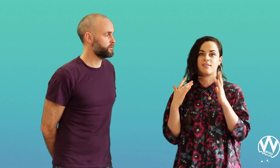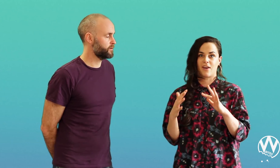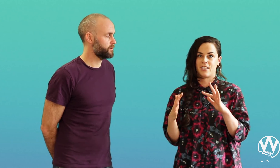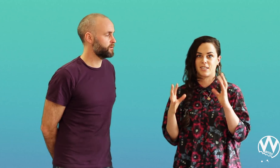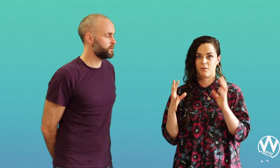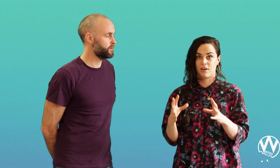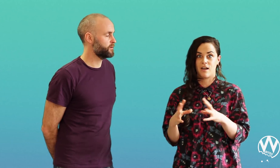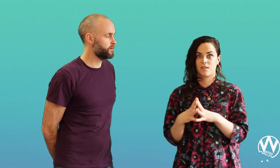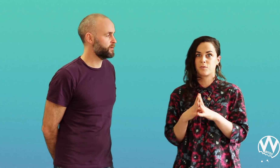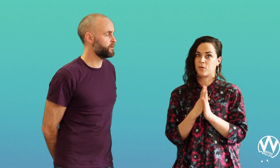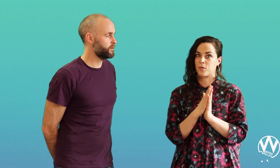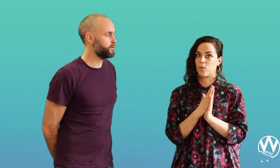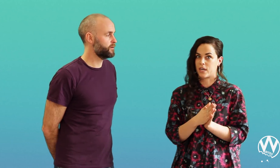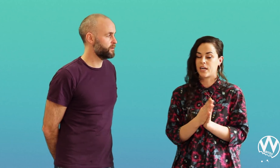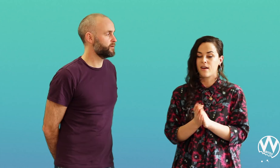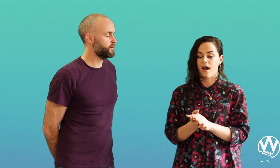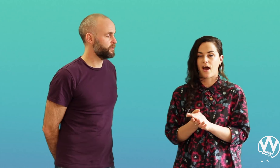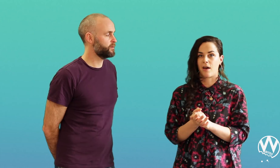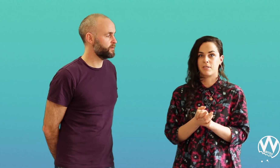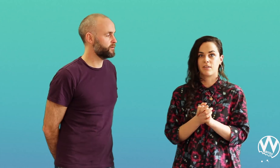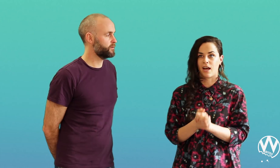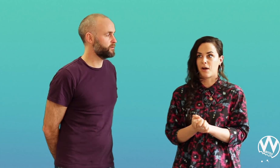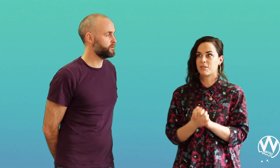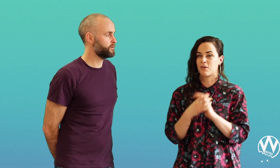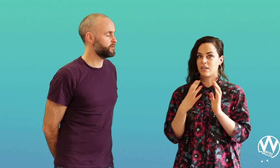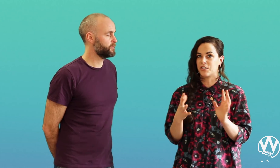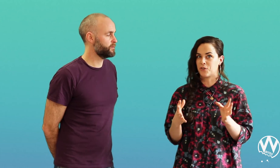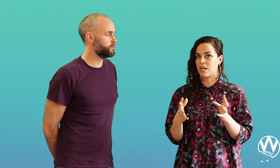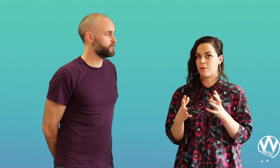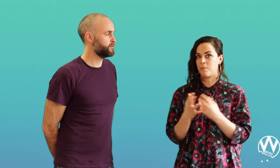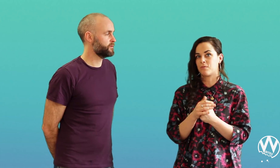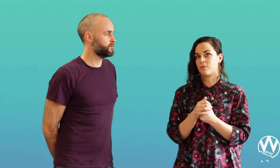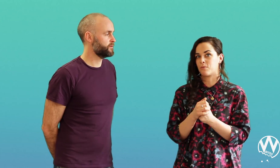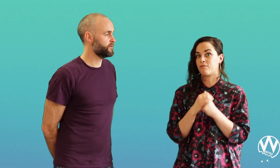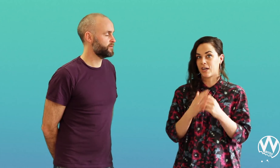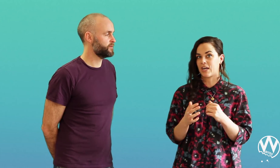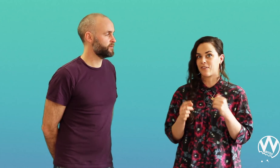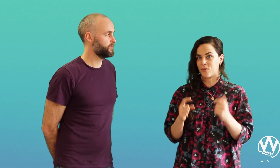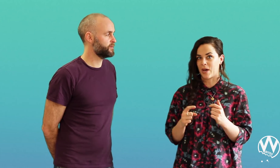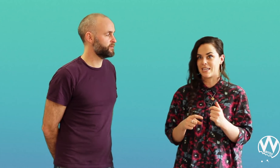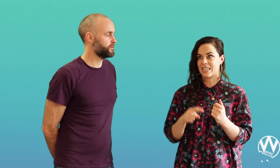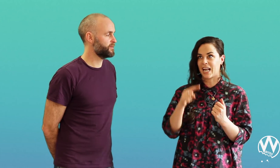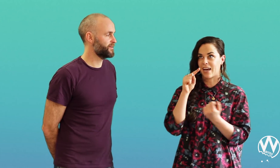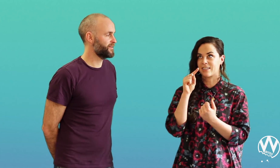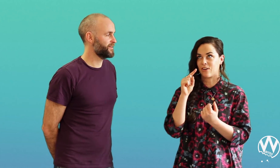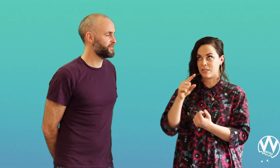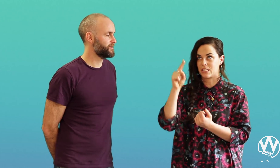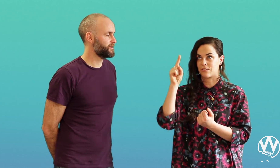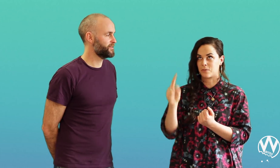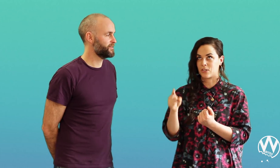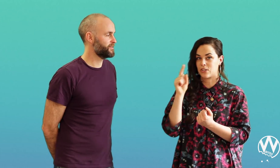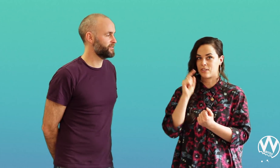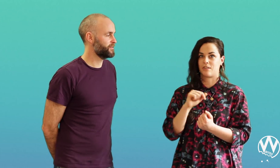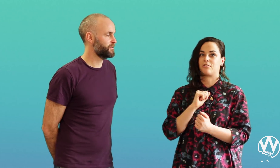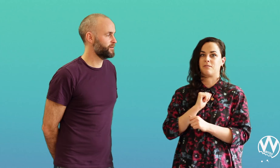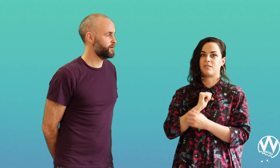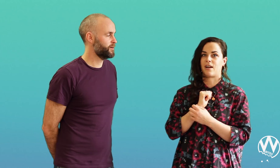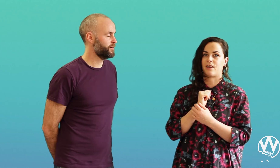delighted because we realized this was going to work. So yeah, that was our real eureka moment when we figured out the way to collect audiences from search to social. was deadly.